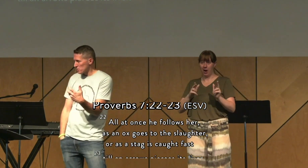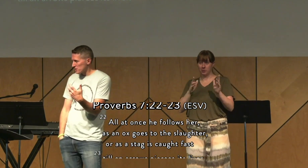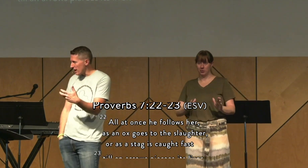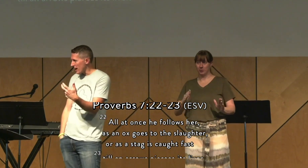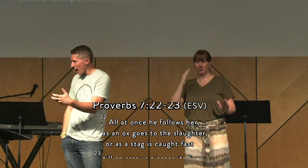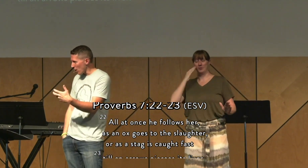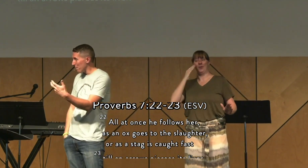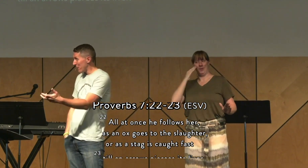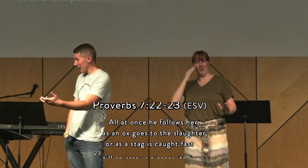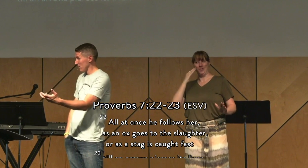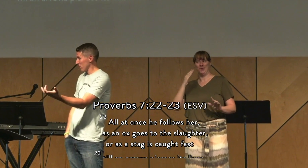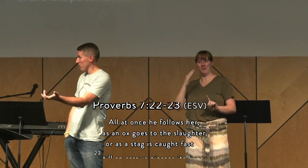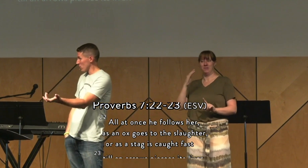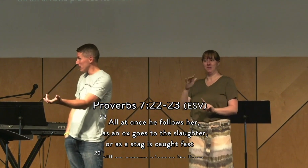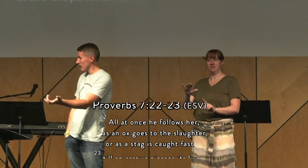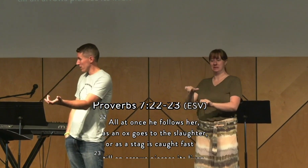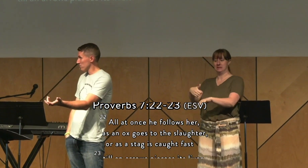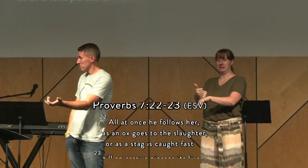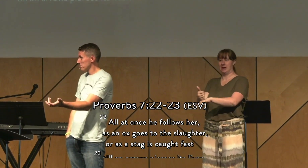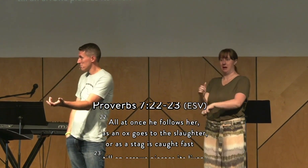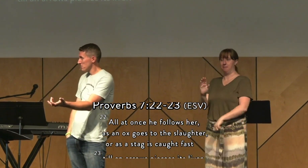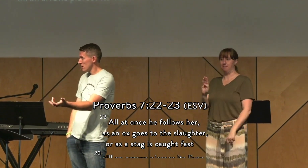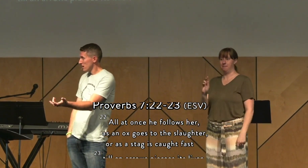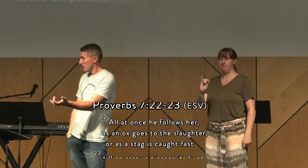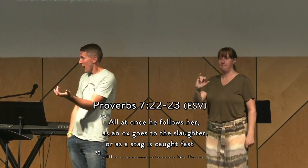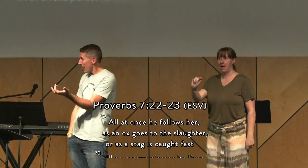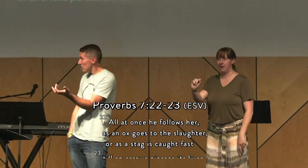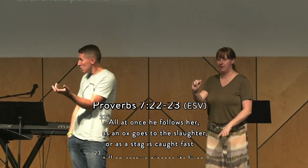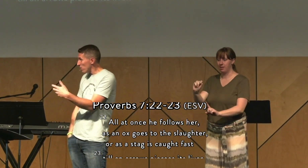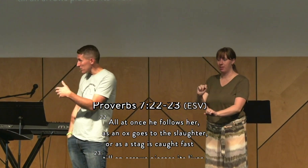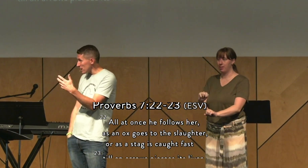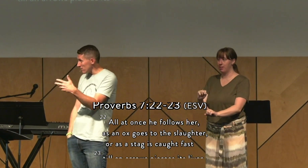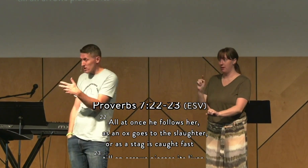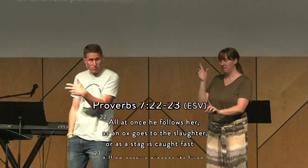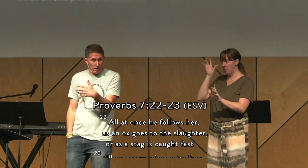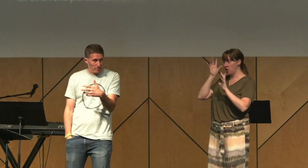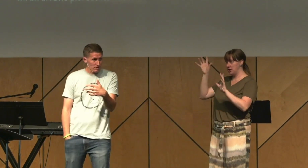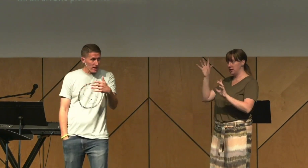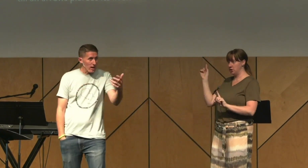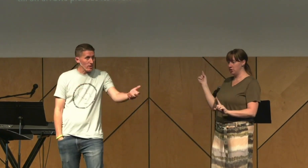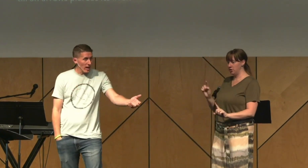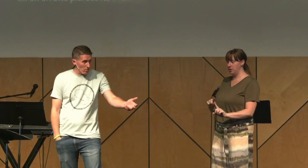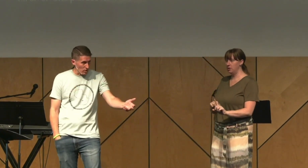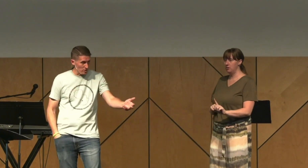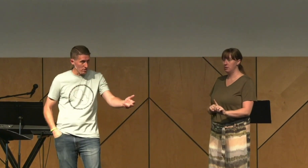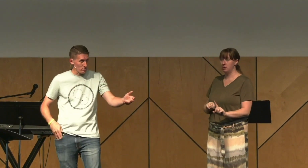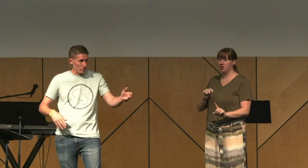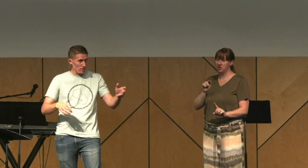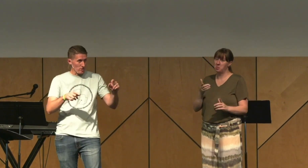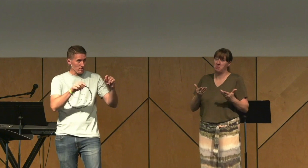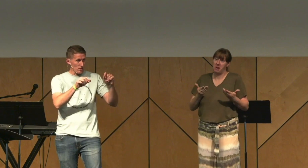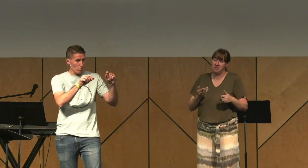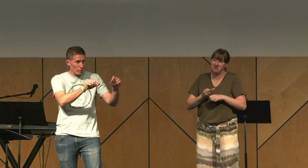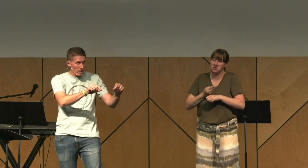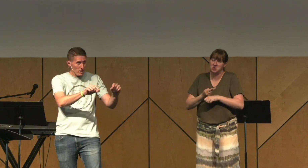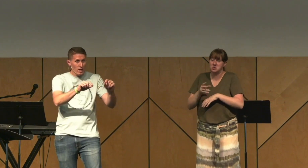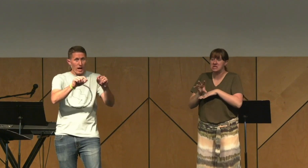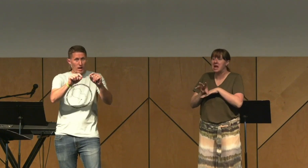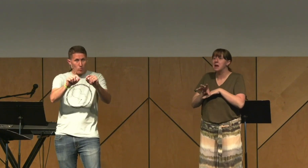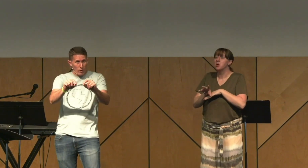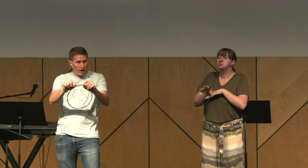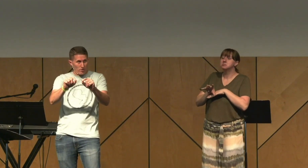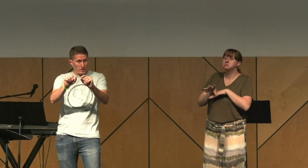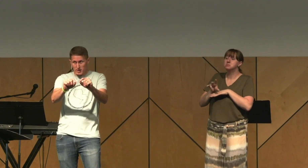know how to set out bait for a deer. And you probably even have set out cameras so that you can see